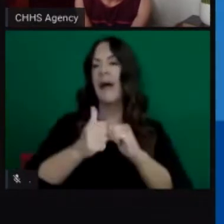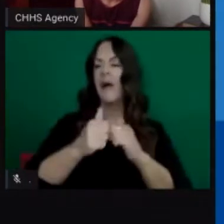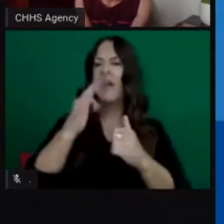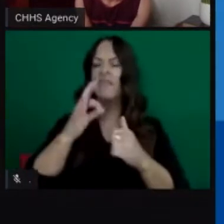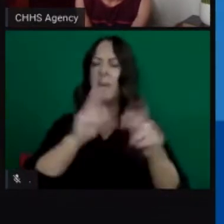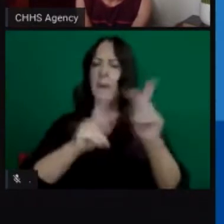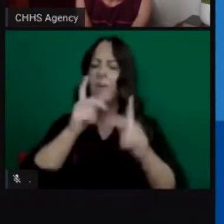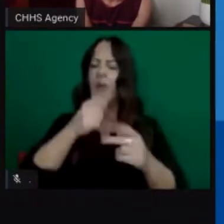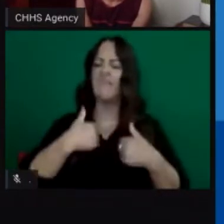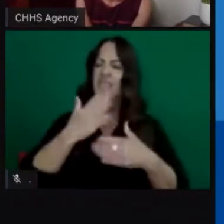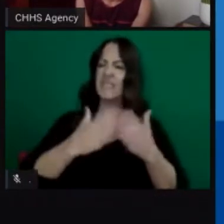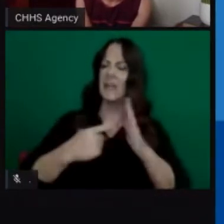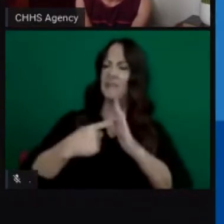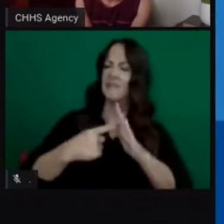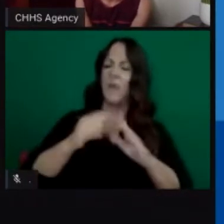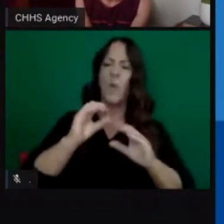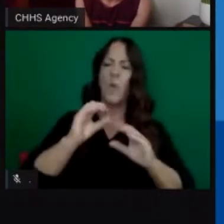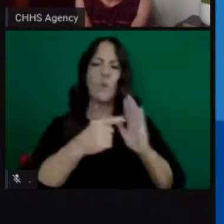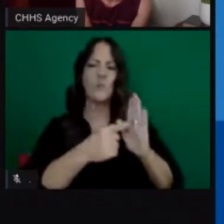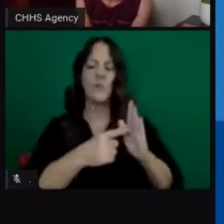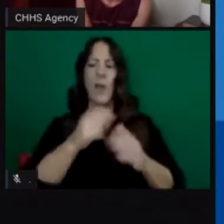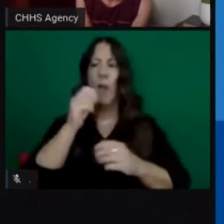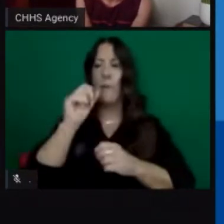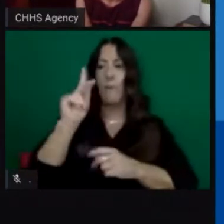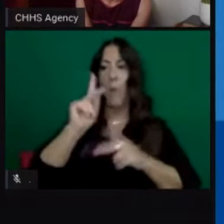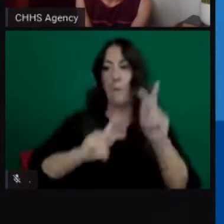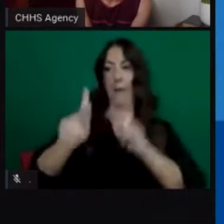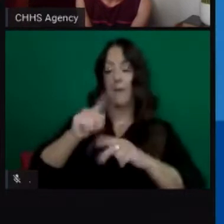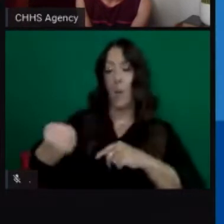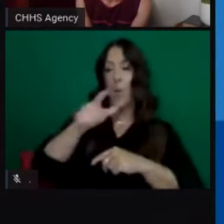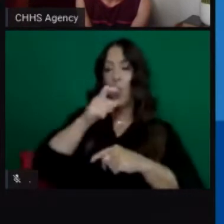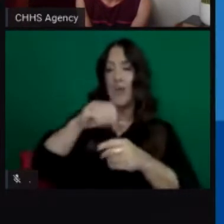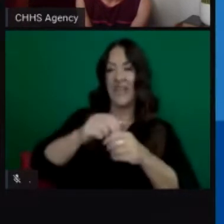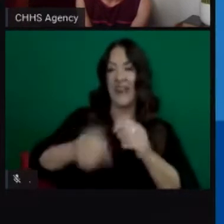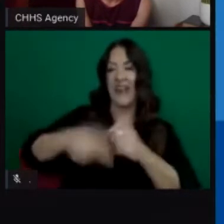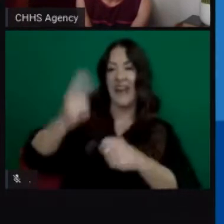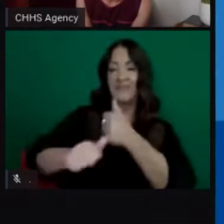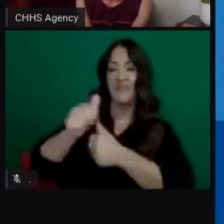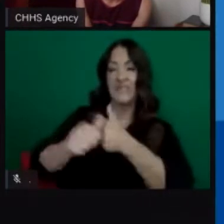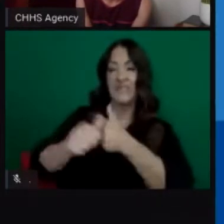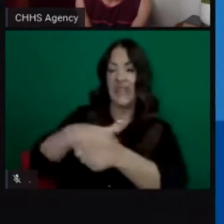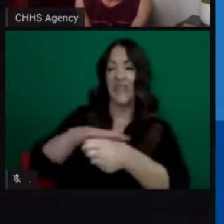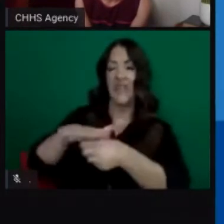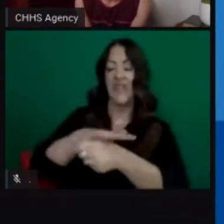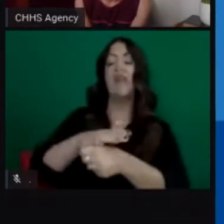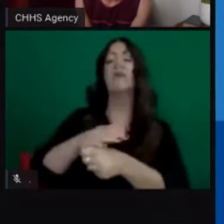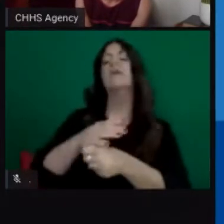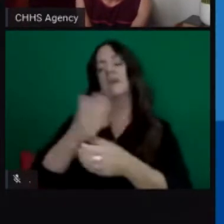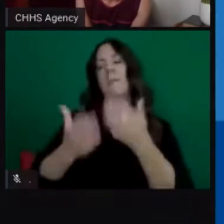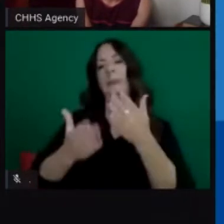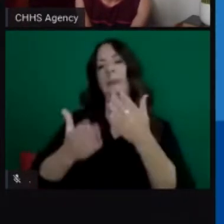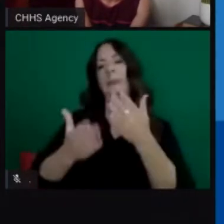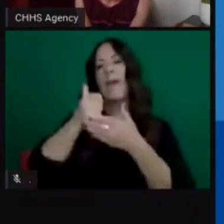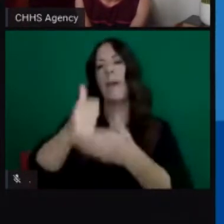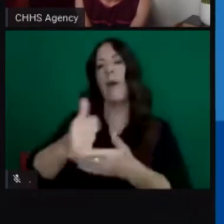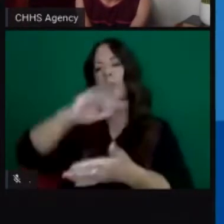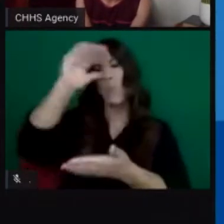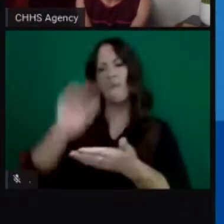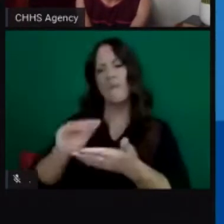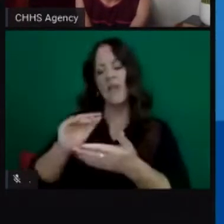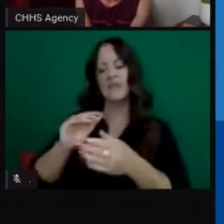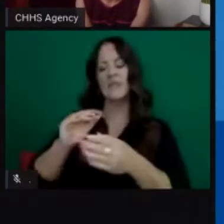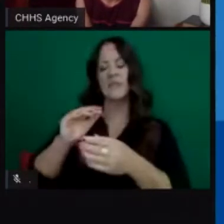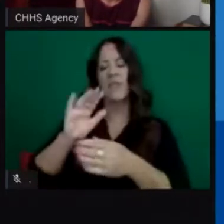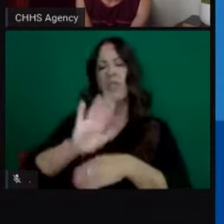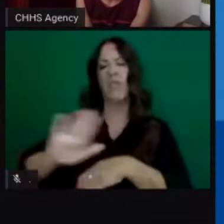or cases that are known to be in a high risk setting or situation, but really thinking about how do we prevent cases and outbreaks and how do we continue to find